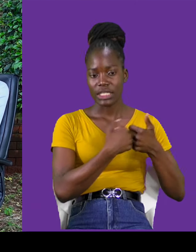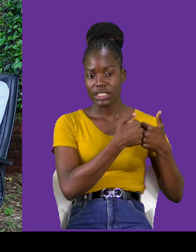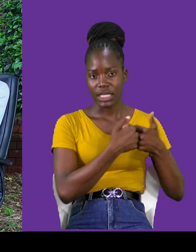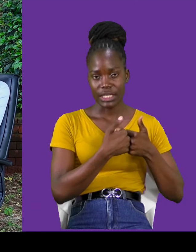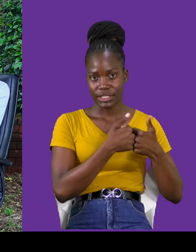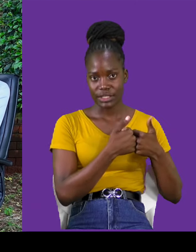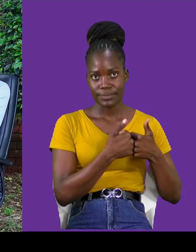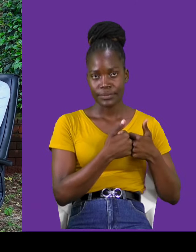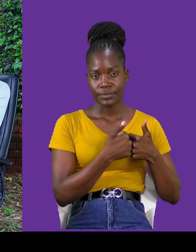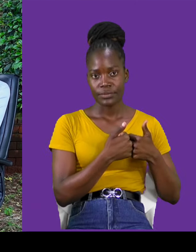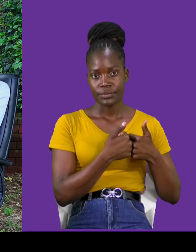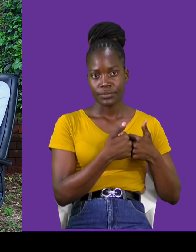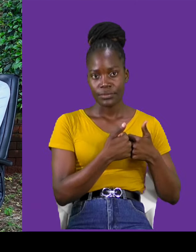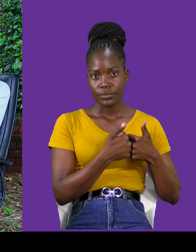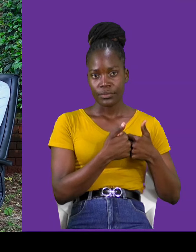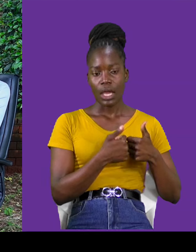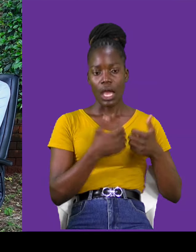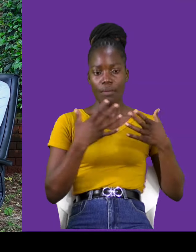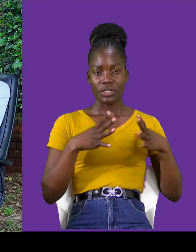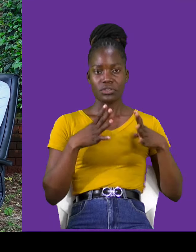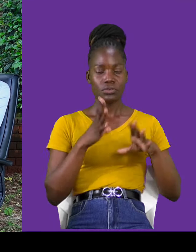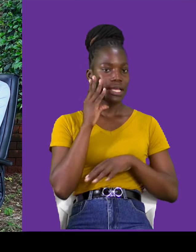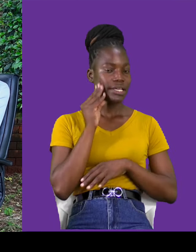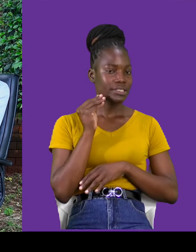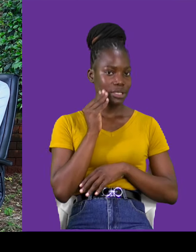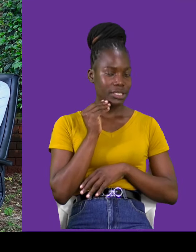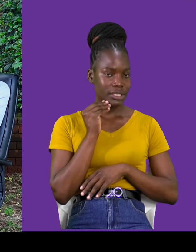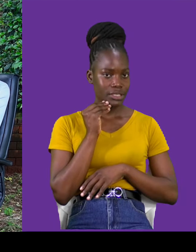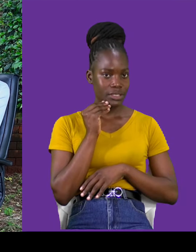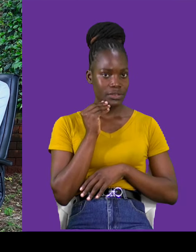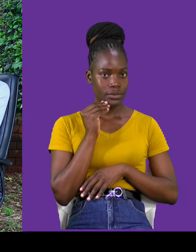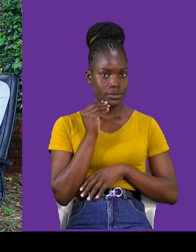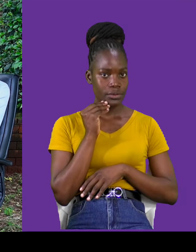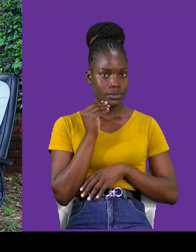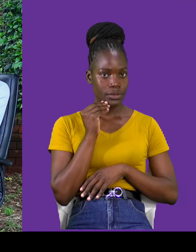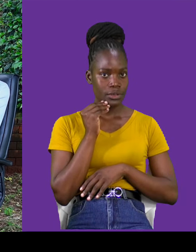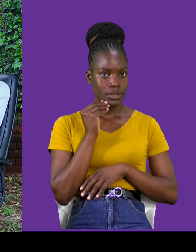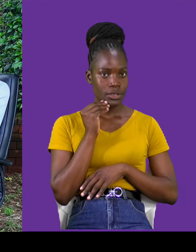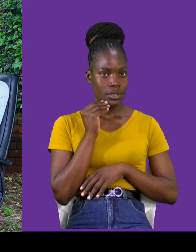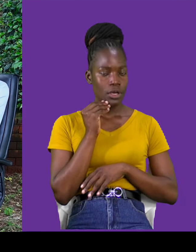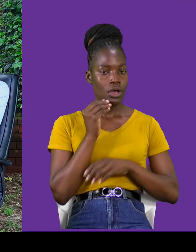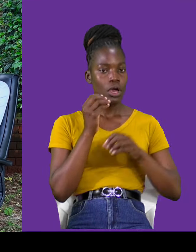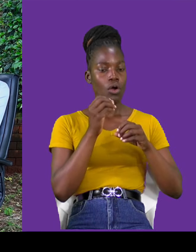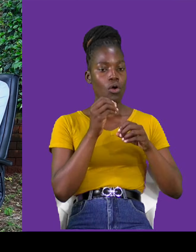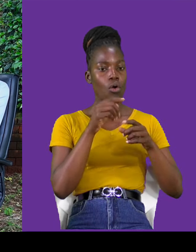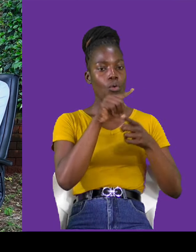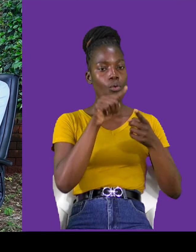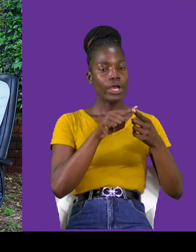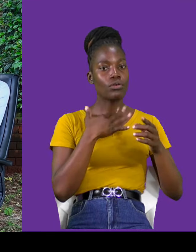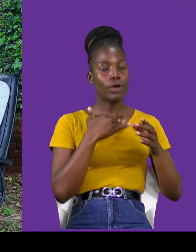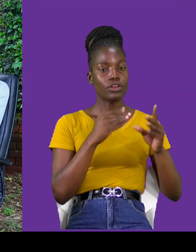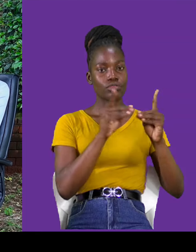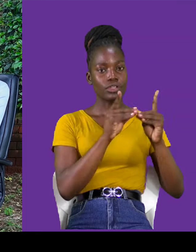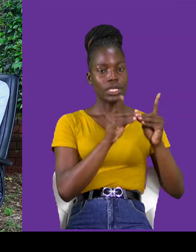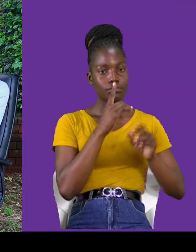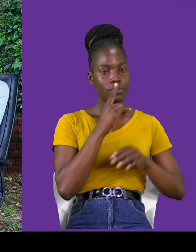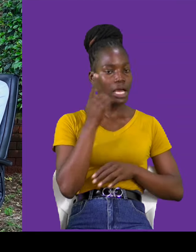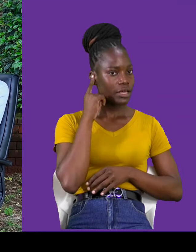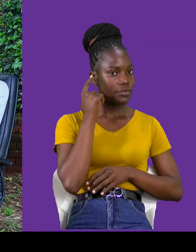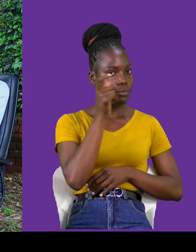be, you have to encounter on the way, when you want to date this person? Yeah. Yeah. you know, communication barriers. Exactly.